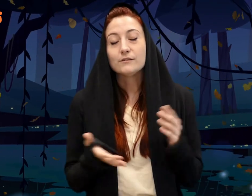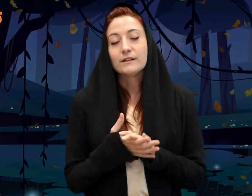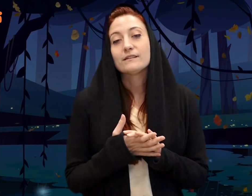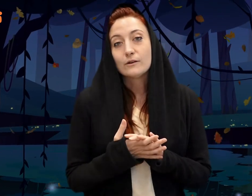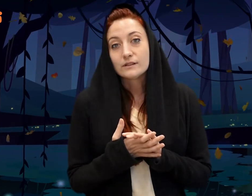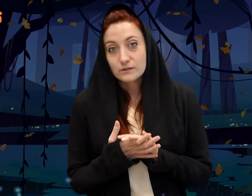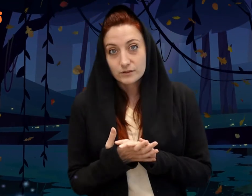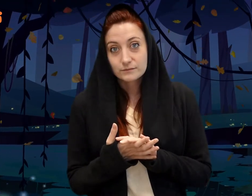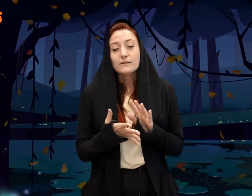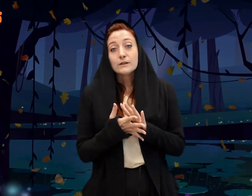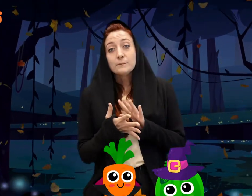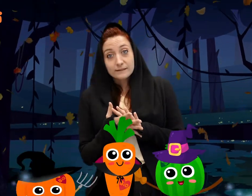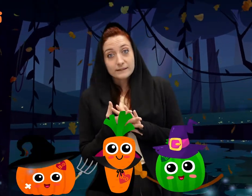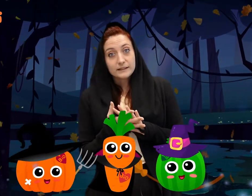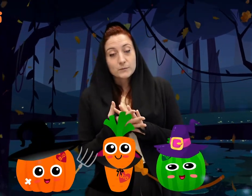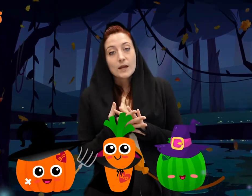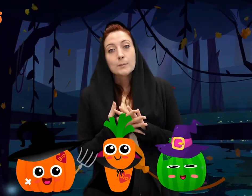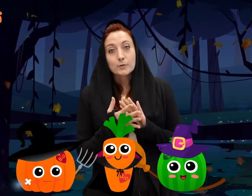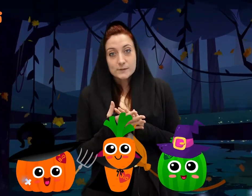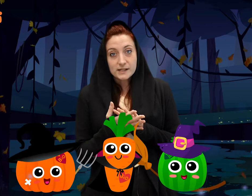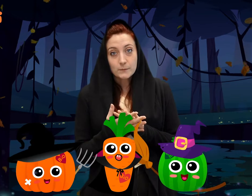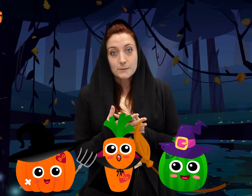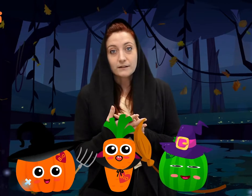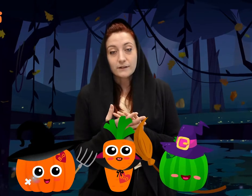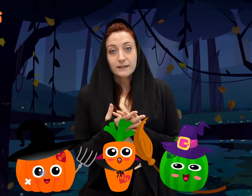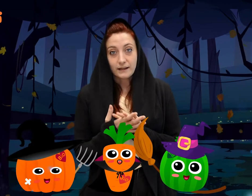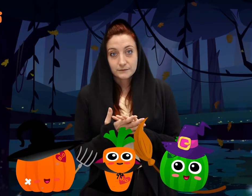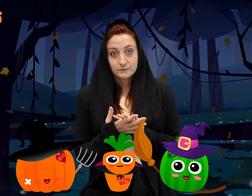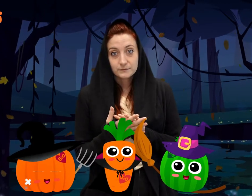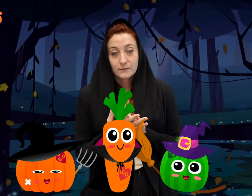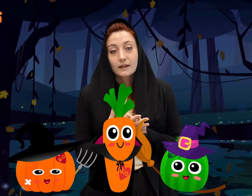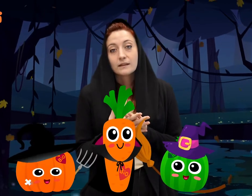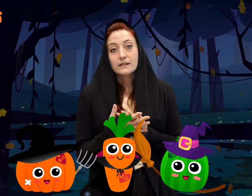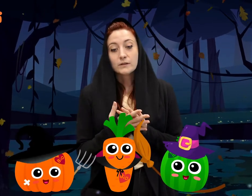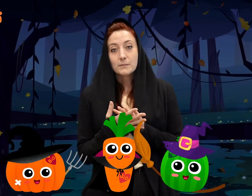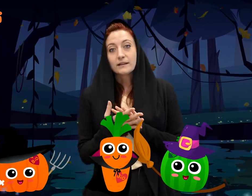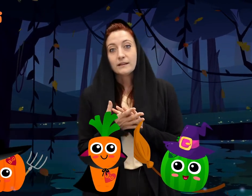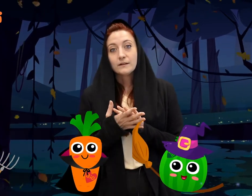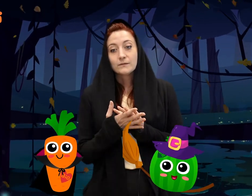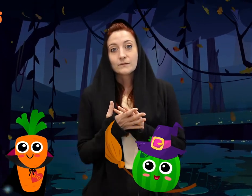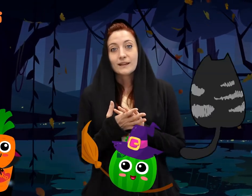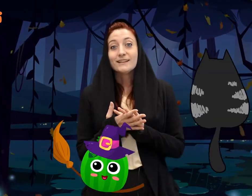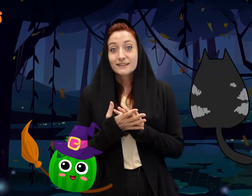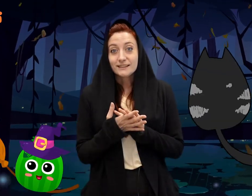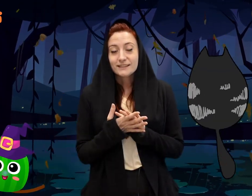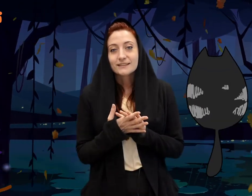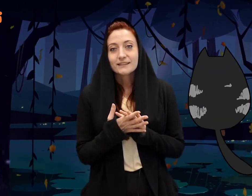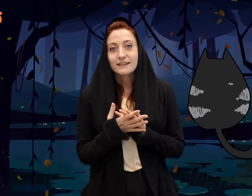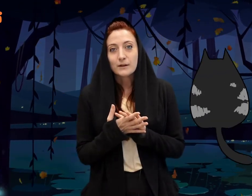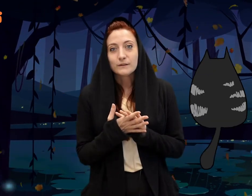friends now understood. They felt a bit silly, but promised to help the man find the cat. They took him back there. And luckily, the cat was